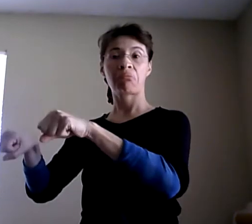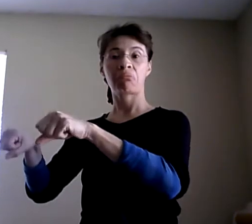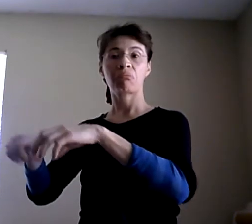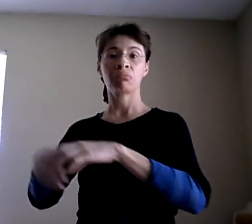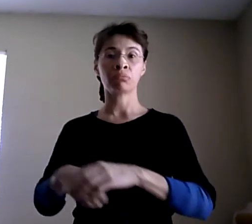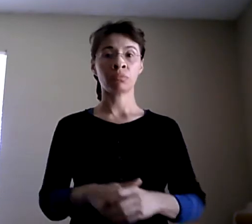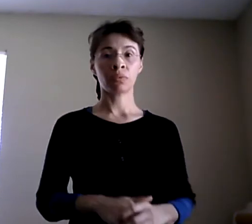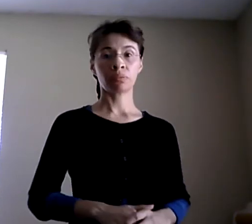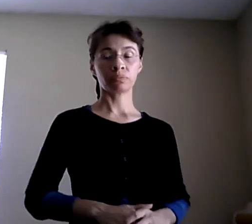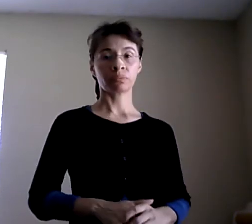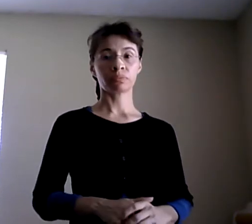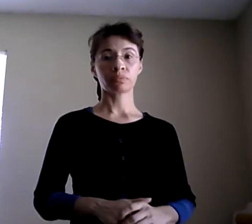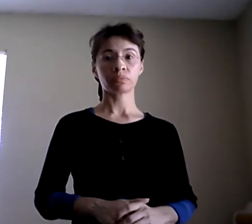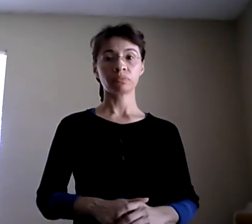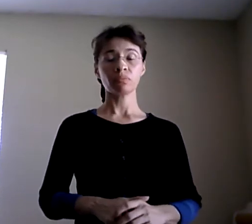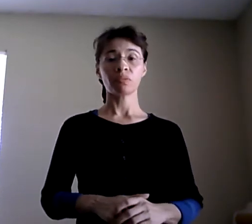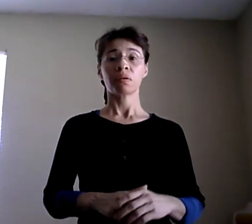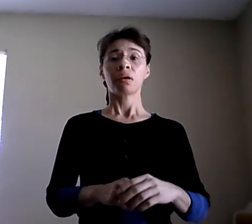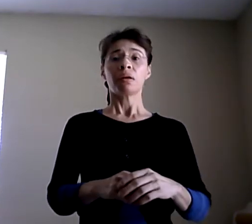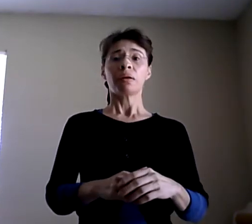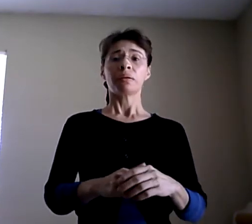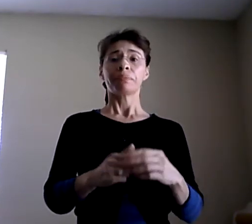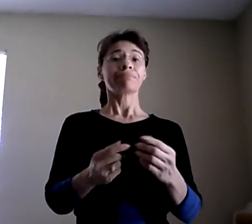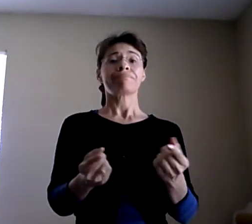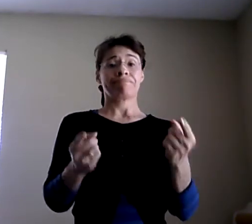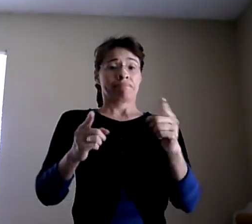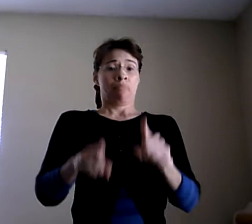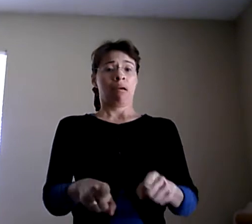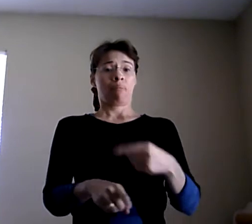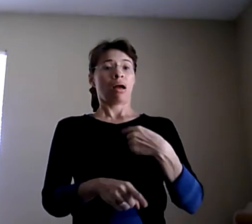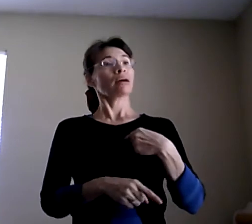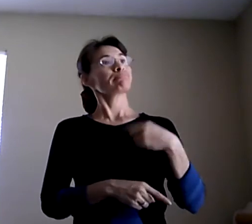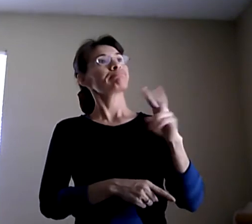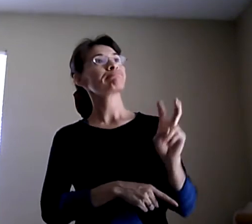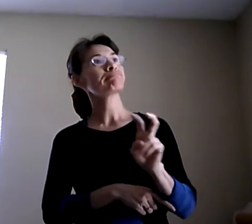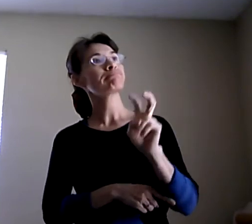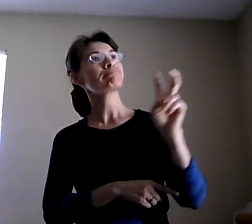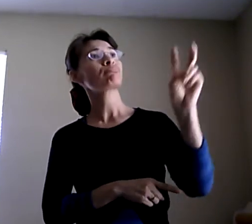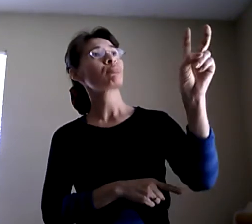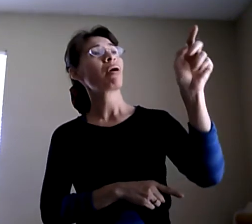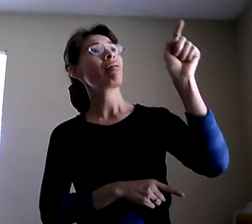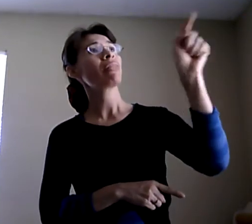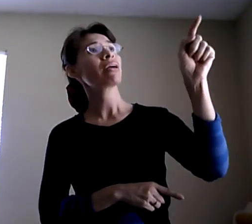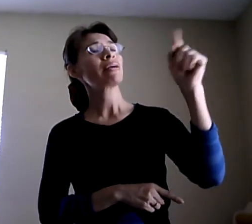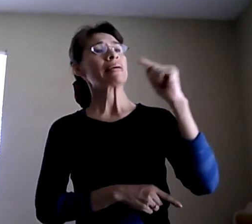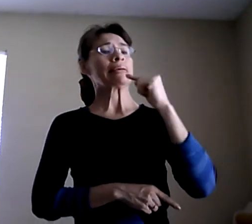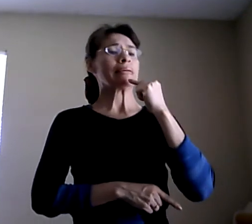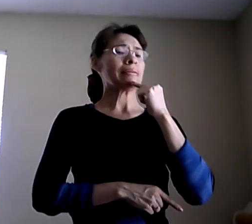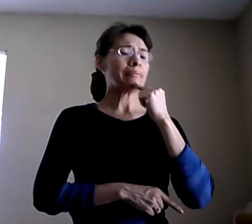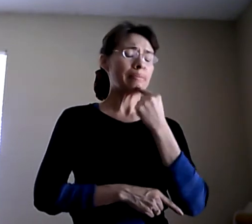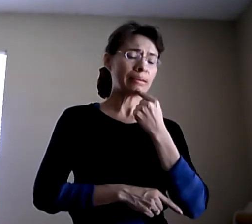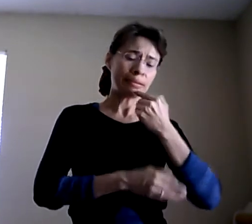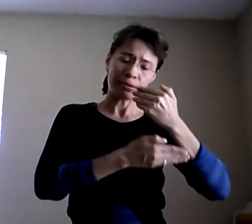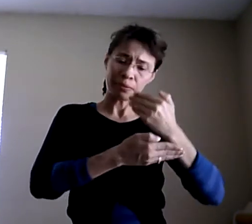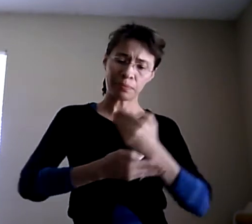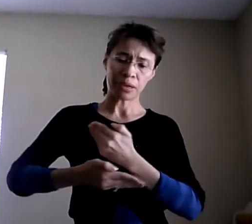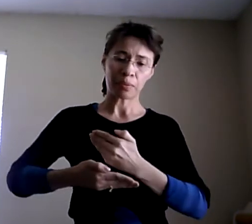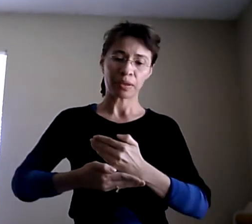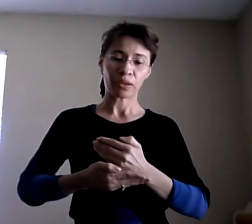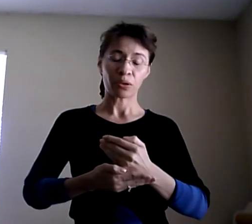But how do you talk on the phone? I mean, you can't call or talk on the phone or anything like that. So how, how, if